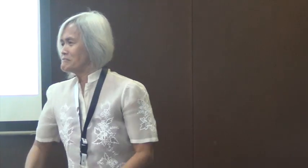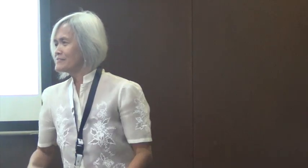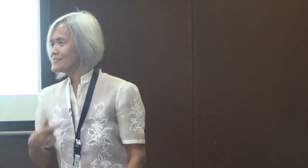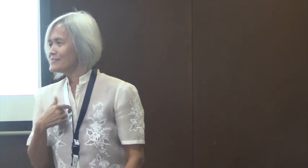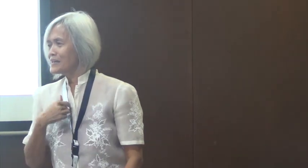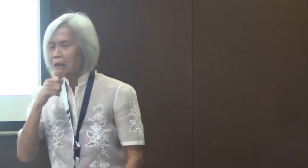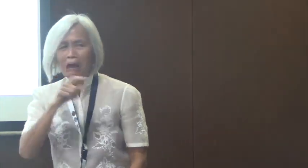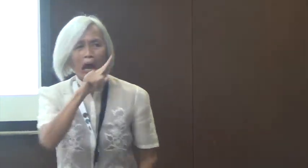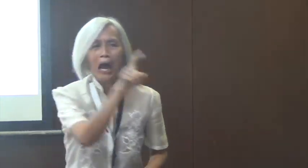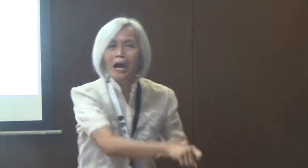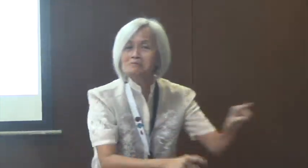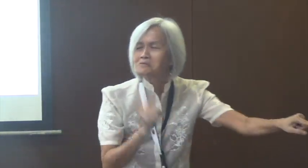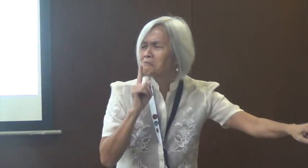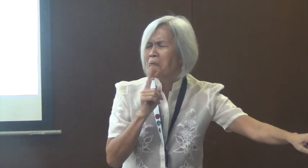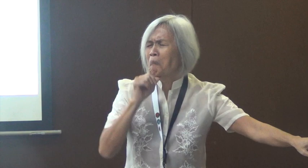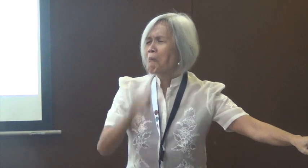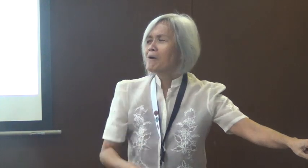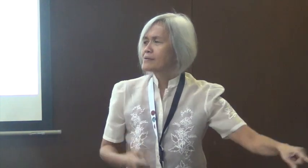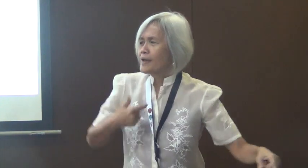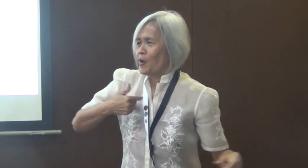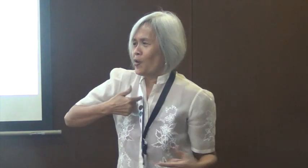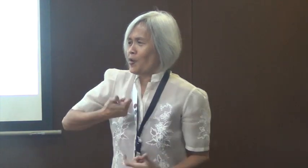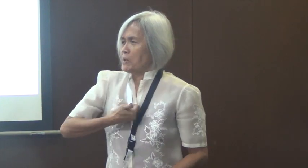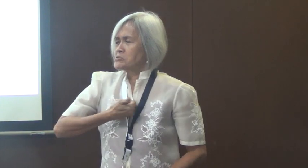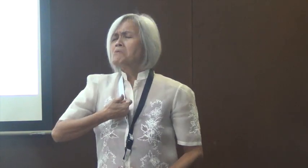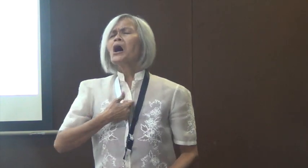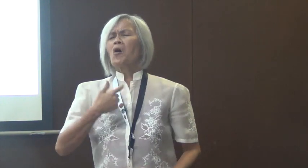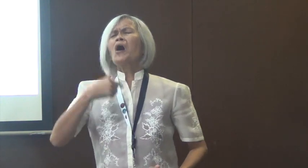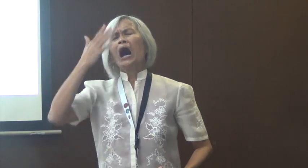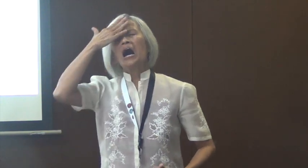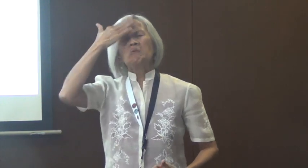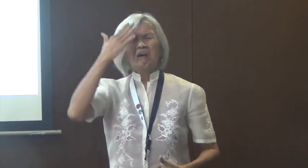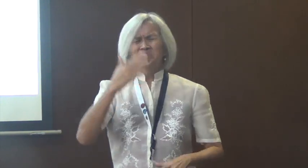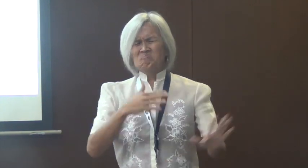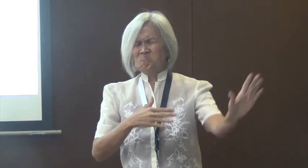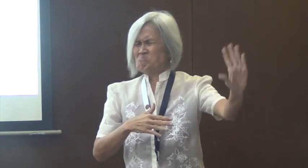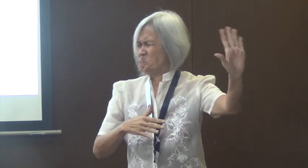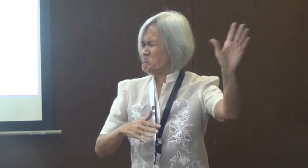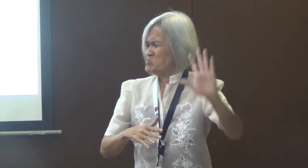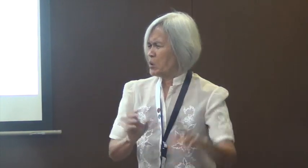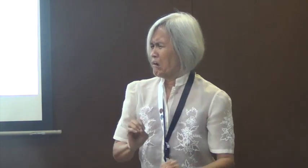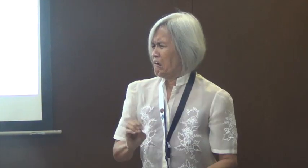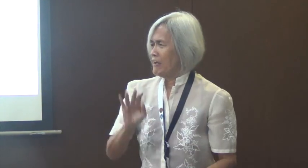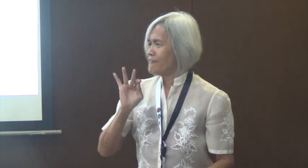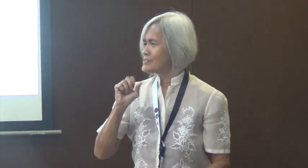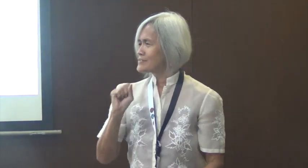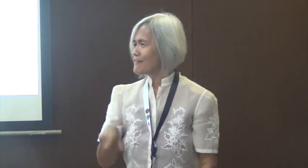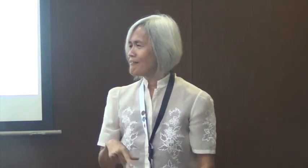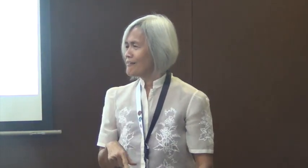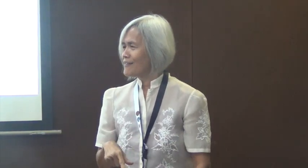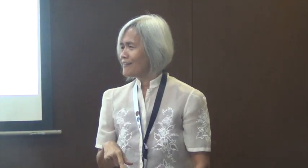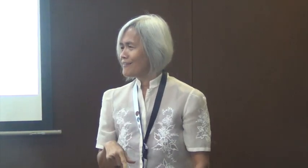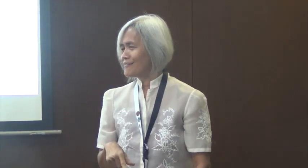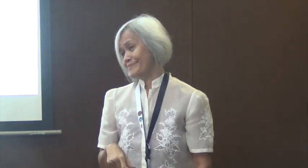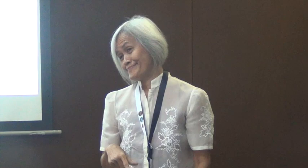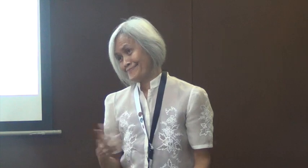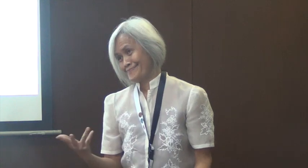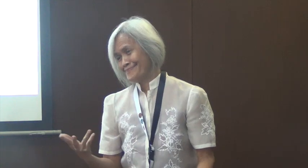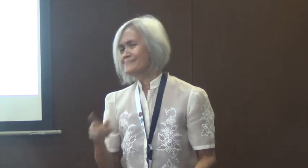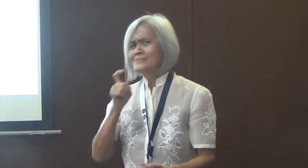outsider, it's very rare that you will ask a deaf person about what they think. And so what they would do